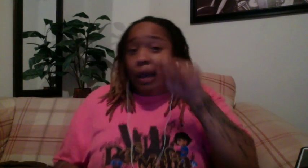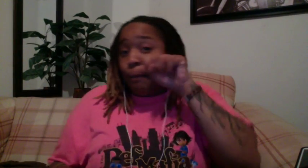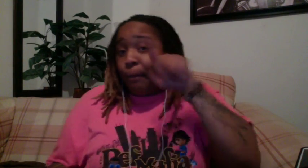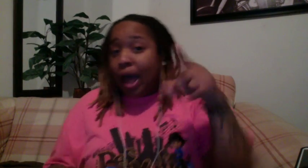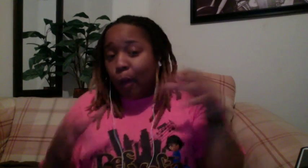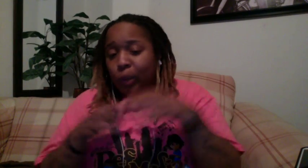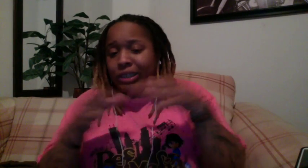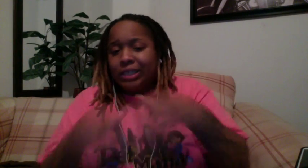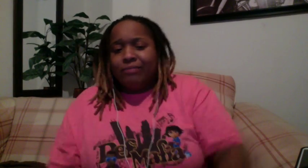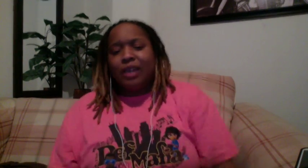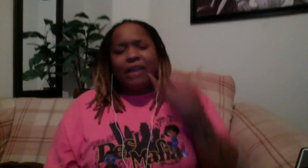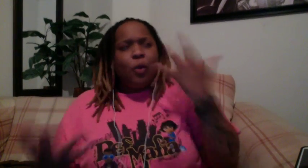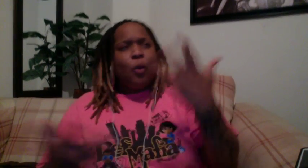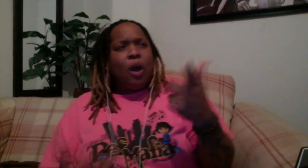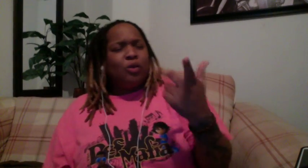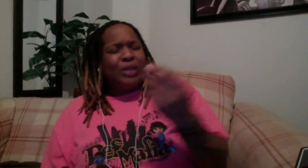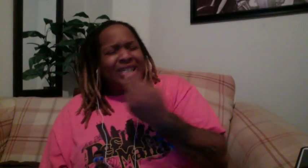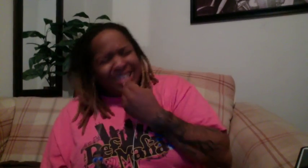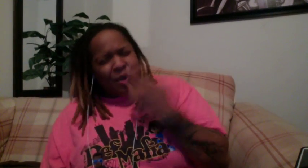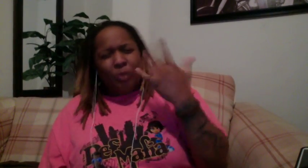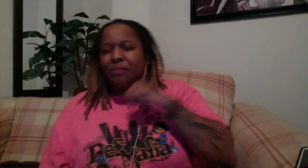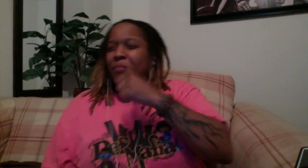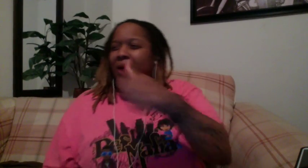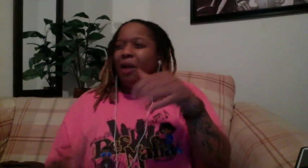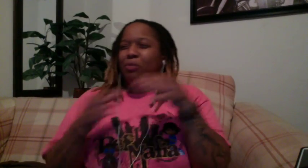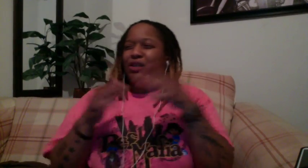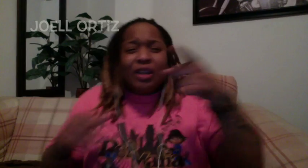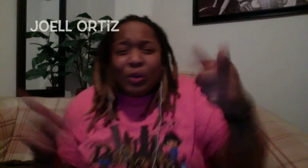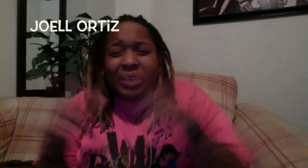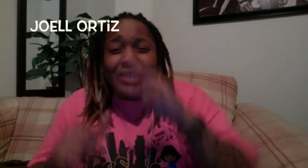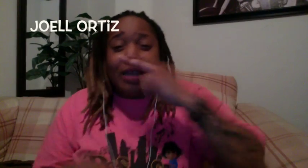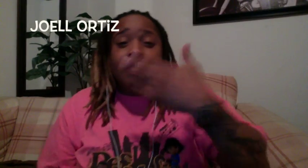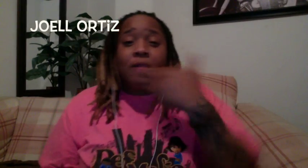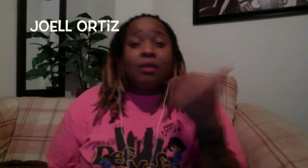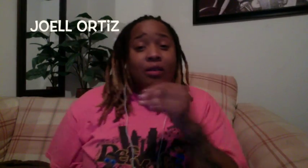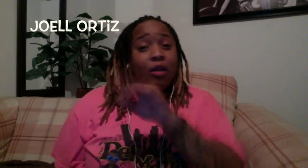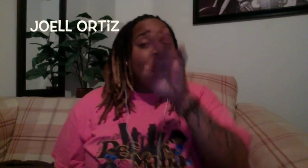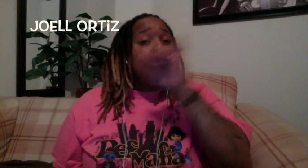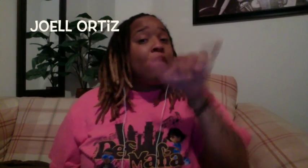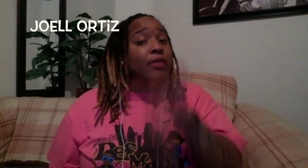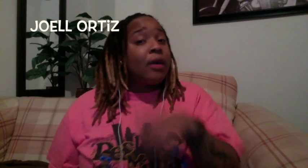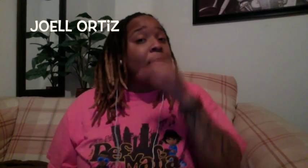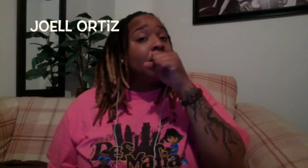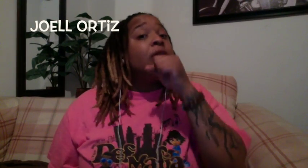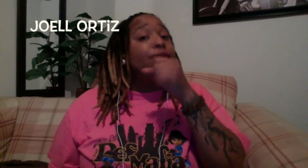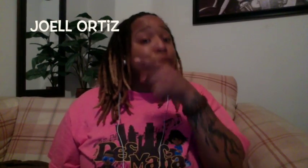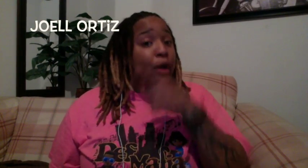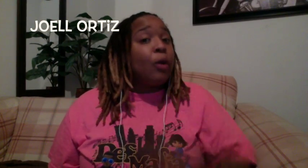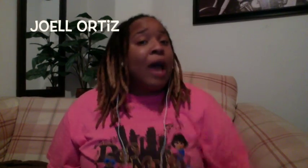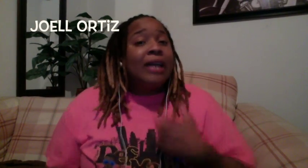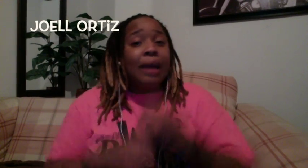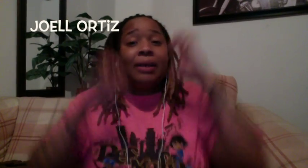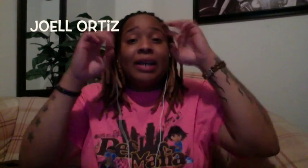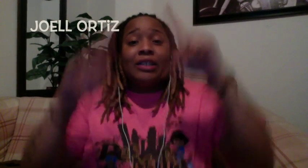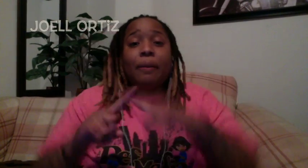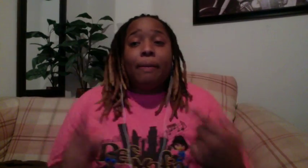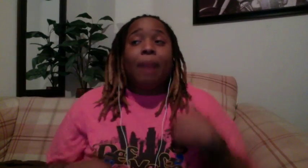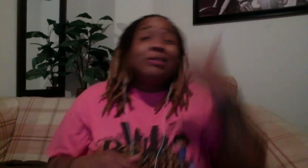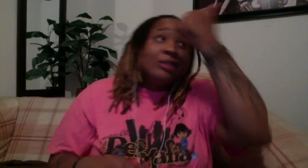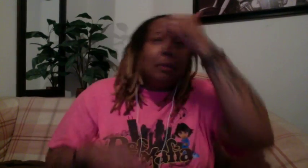that'll spot, wussy If you are what you eat, how come I'm not pussy? You little niggas better come off that microphone I'm educated but I'm dumb